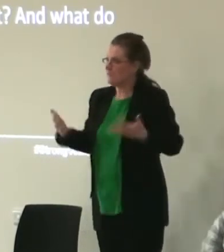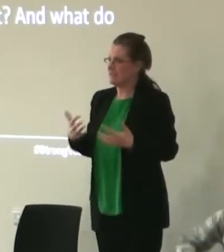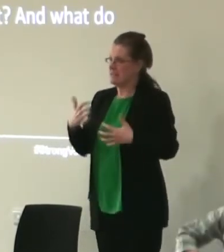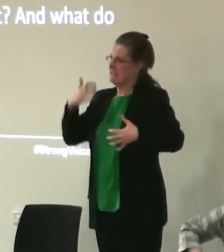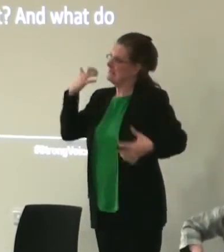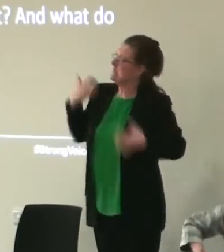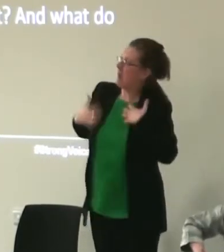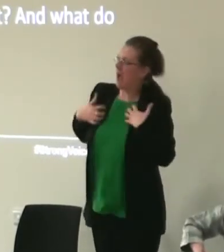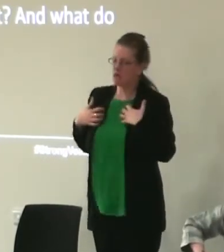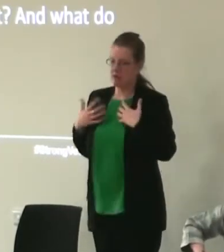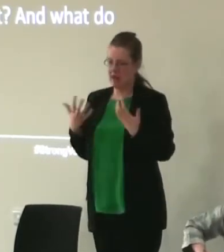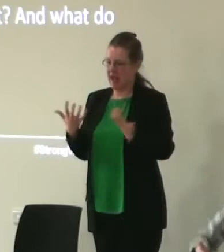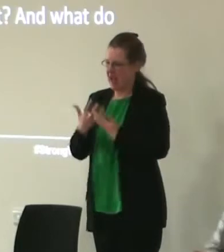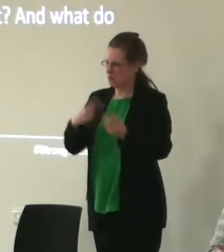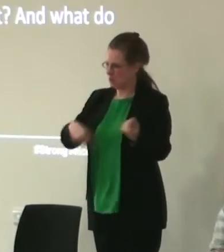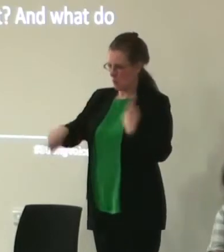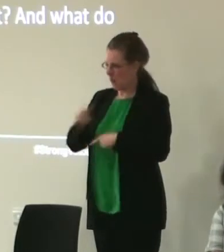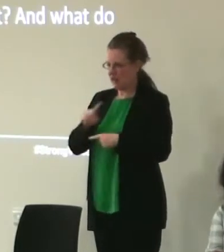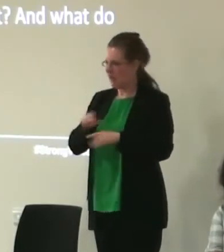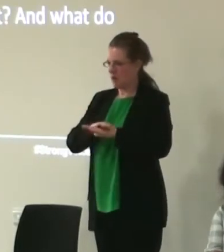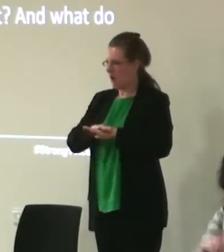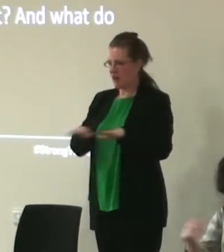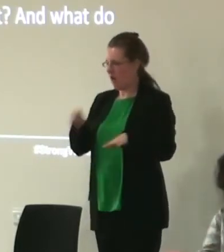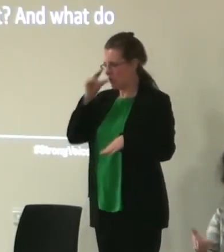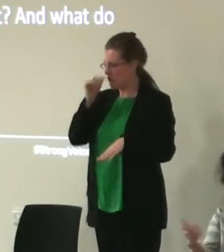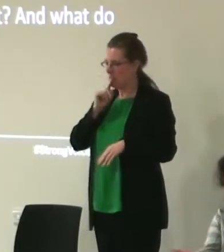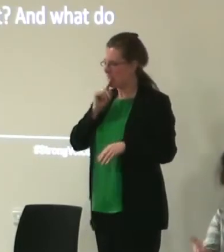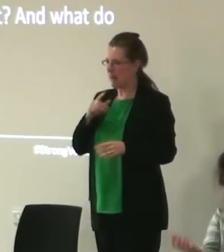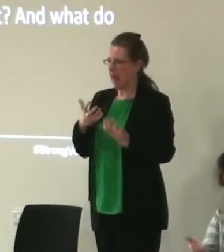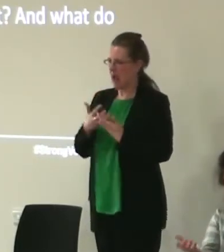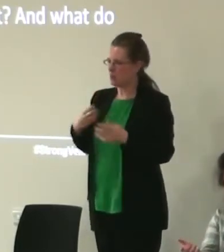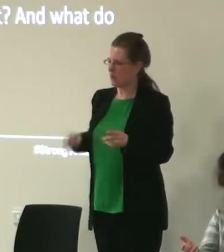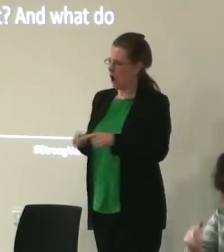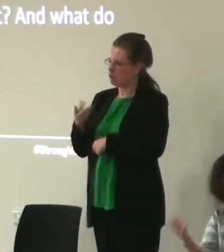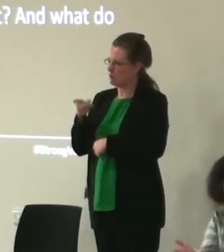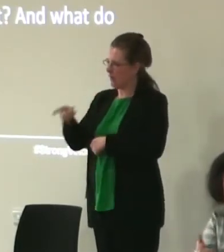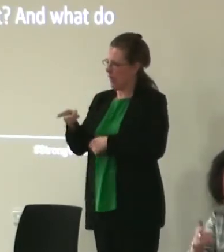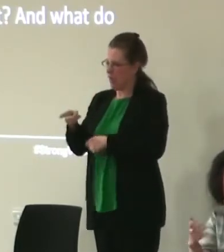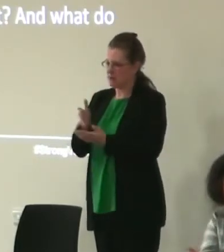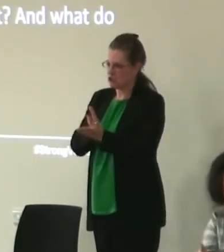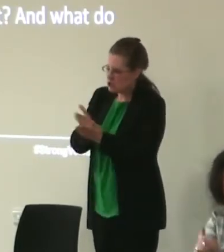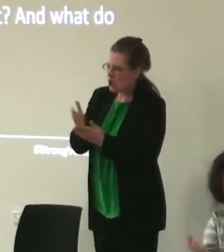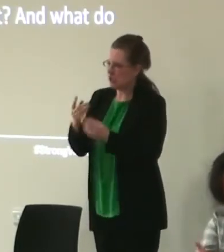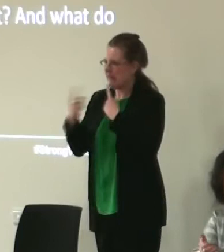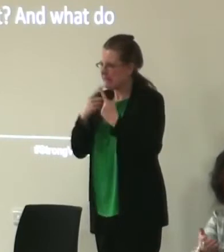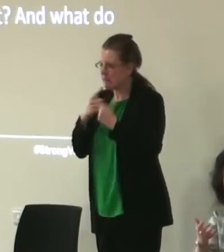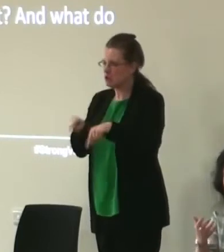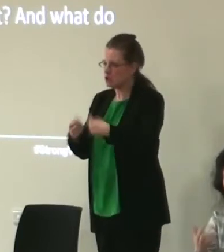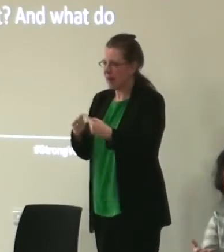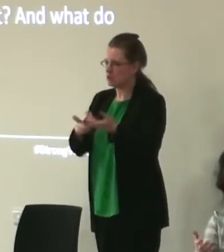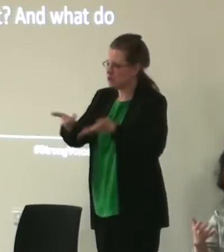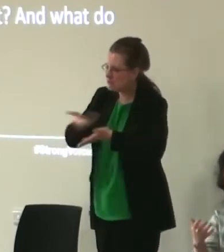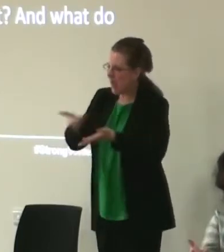then how do we as people who are not those individuals contribute to that journey information challenge dialogue